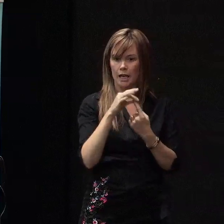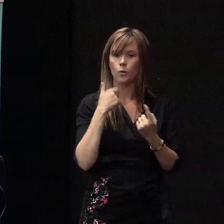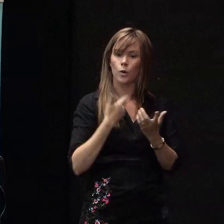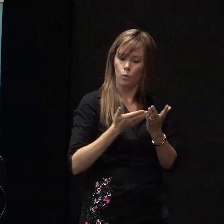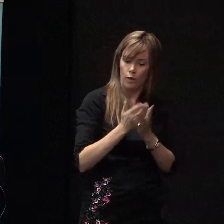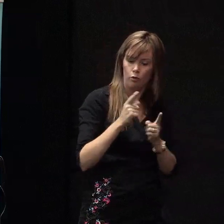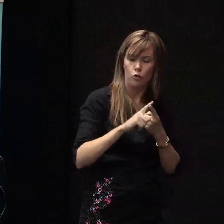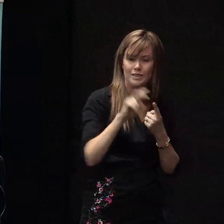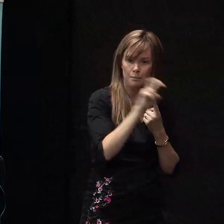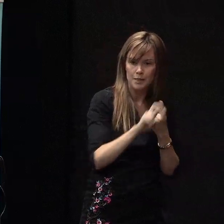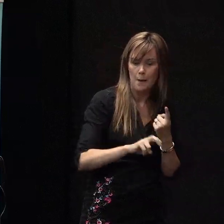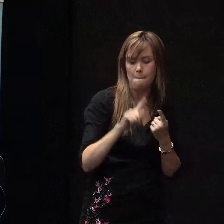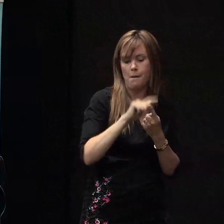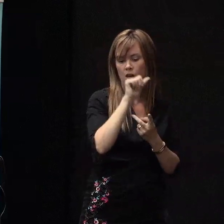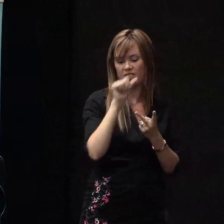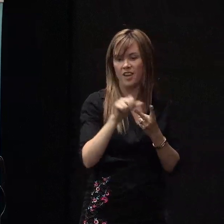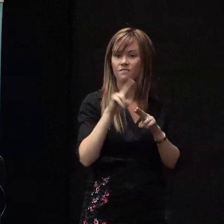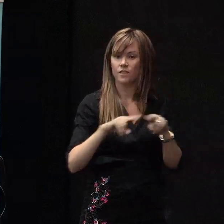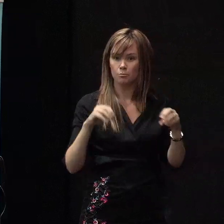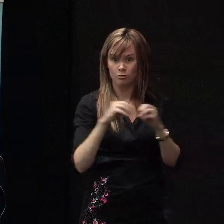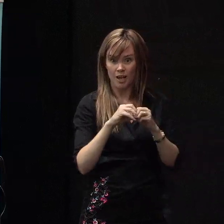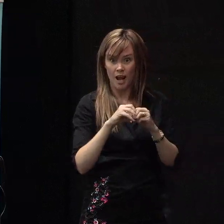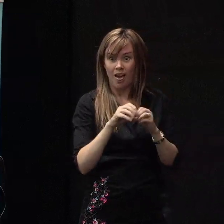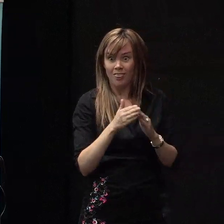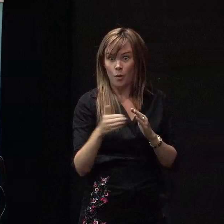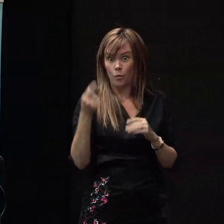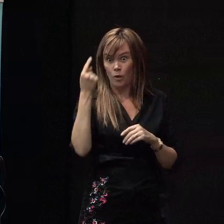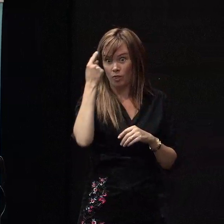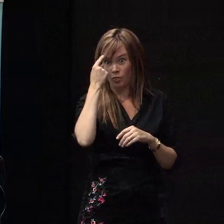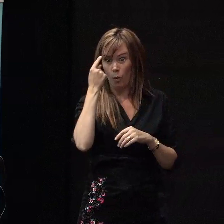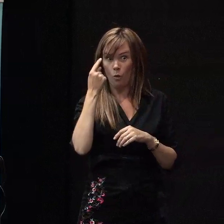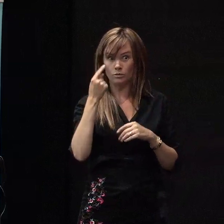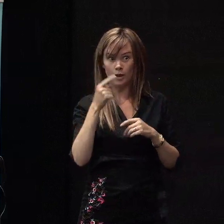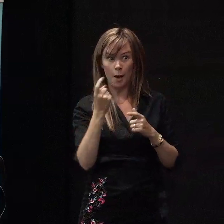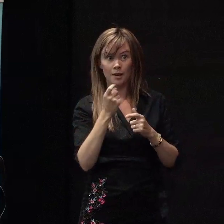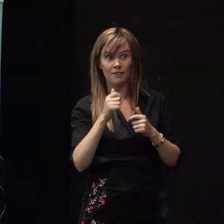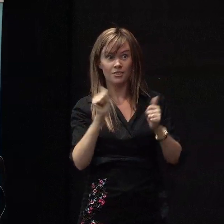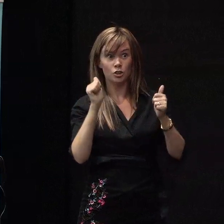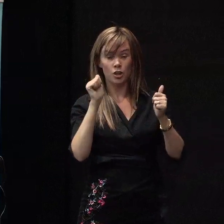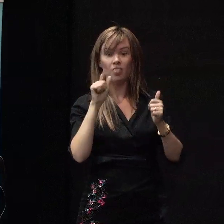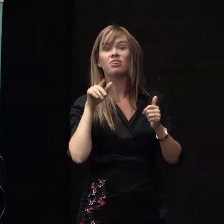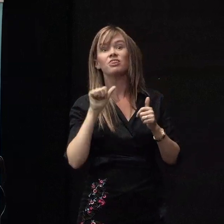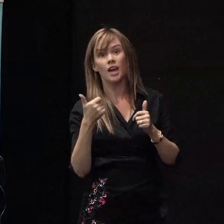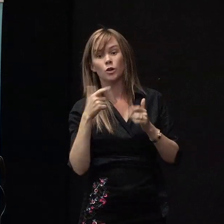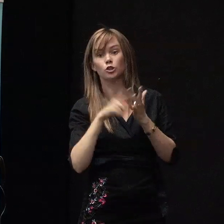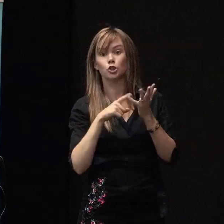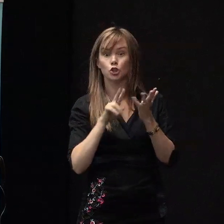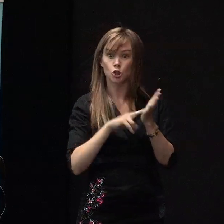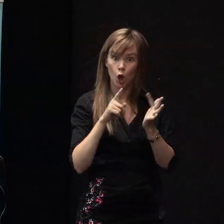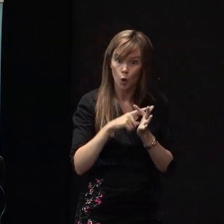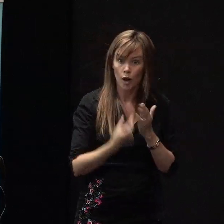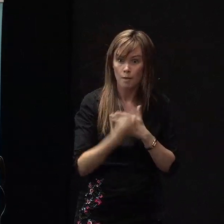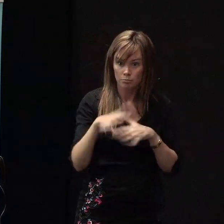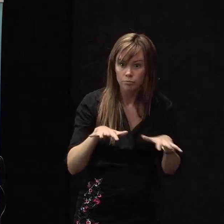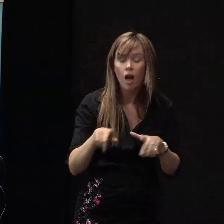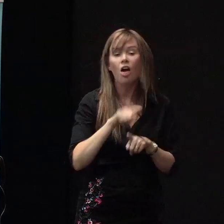and then February and then when we thought we were hitting the honeymoon period, we hit June. And then we had snow, which was a slightly different bit